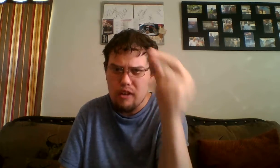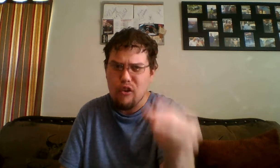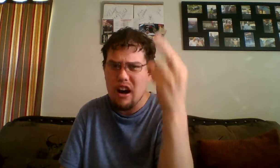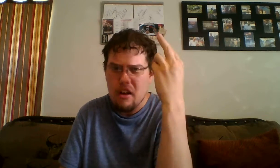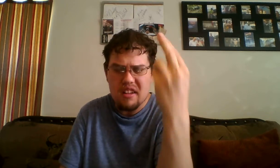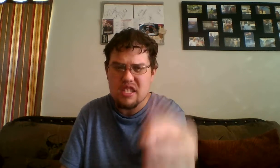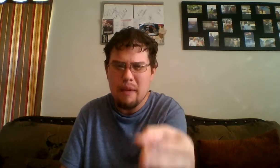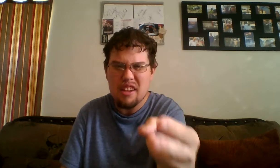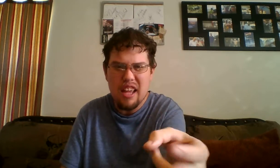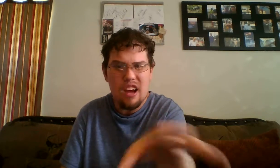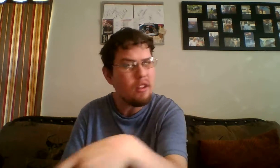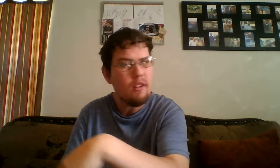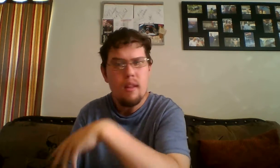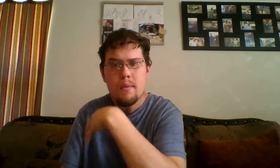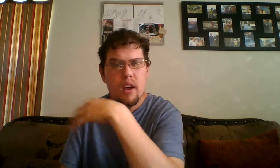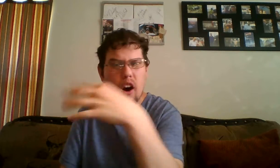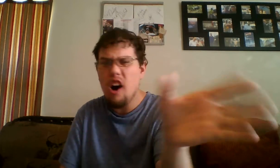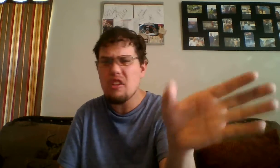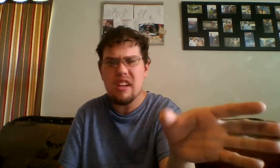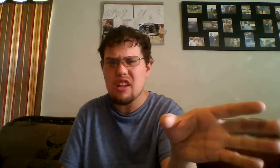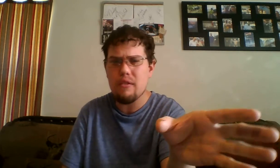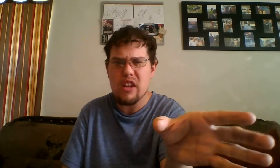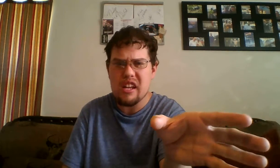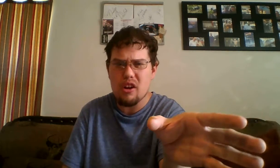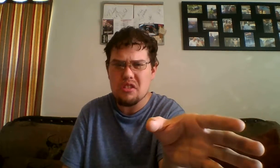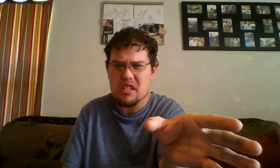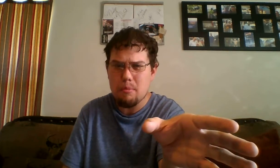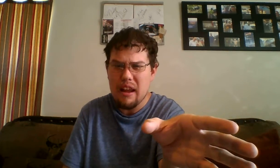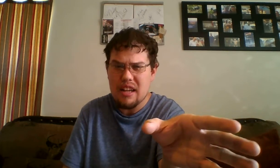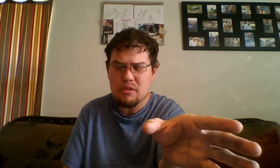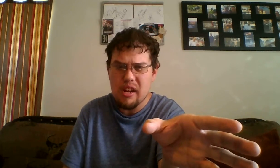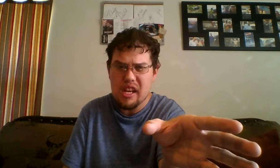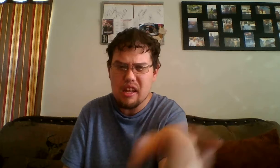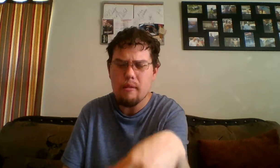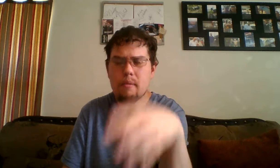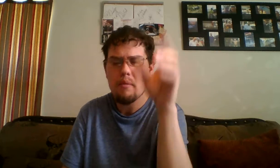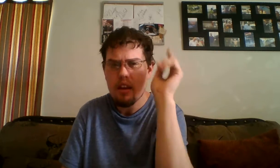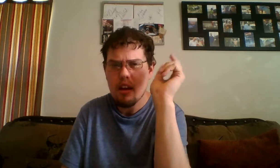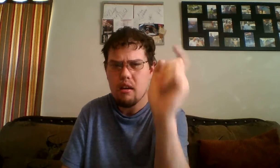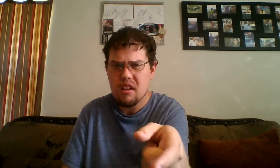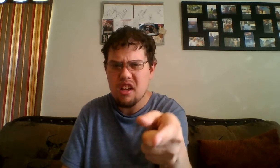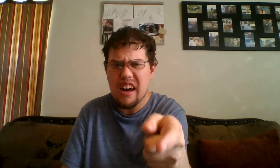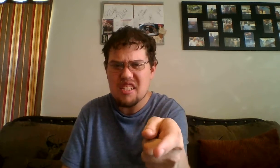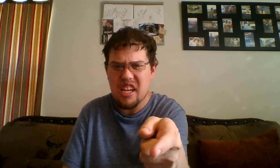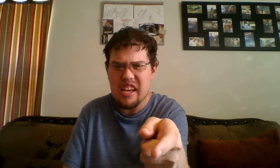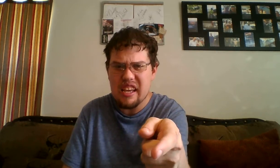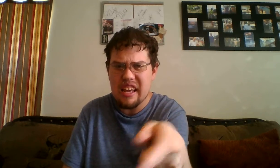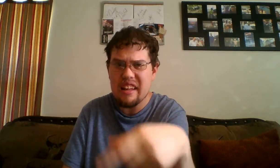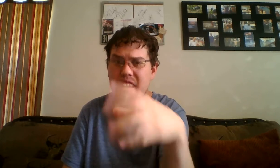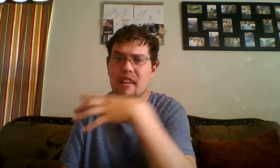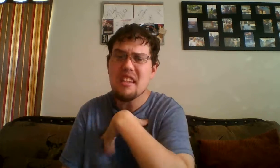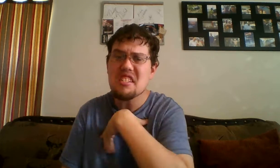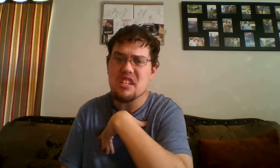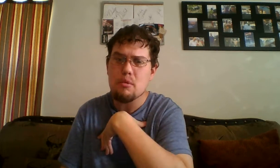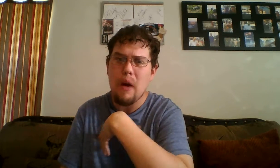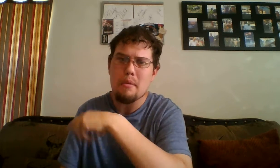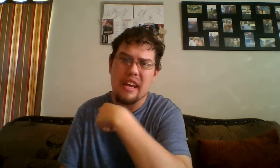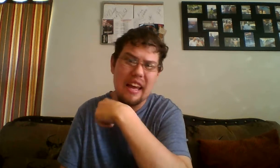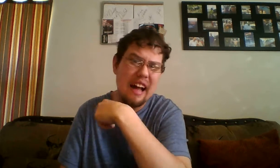following Smackdown. All the other videos this past week. Until I see you again, this is Webby. And,